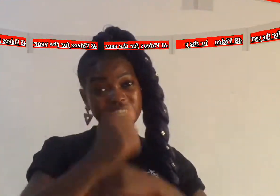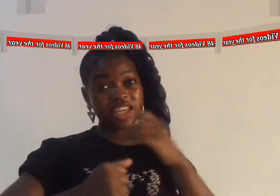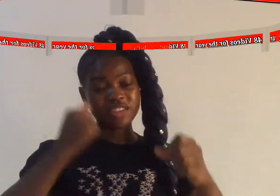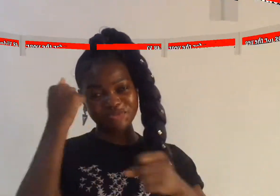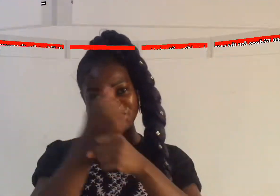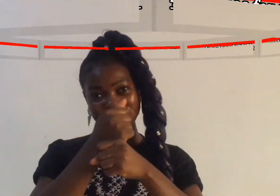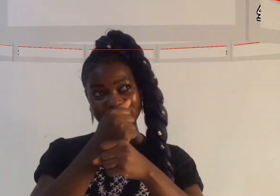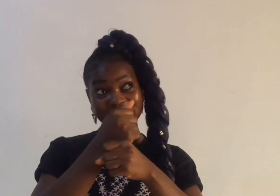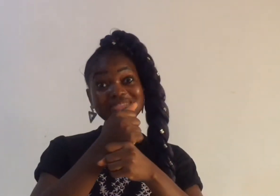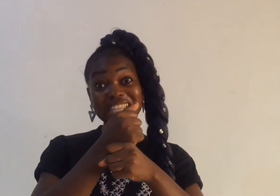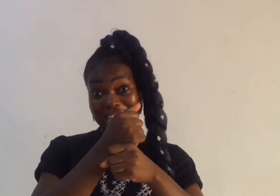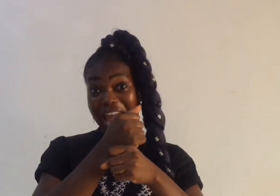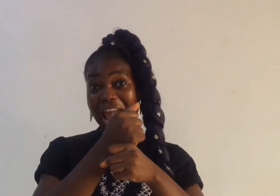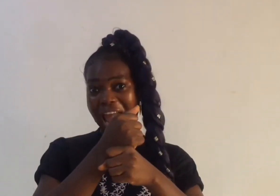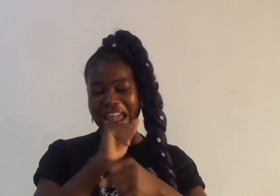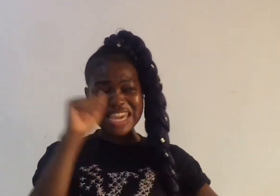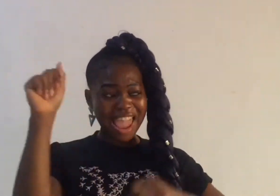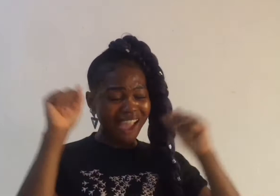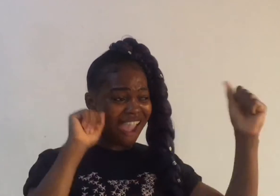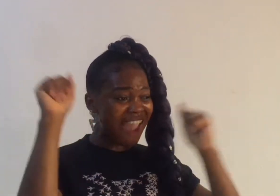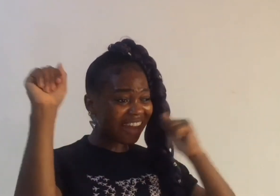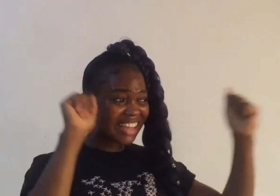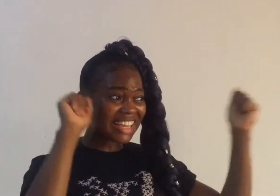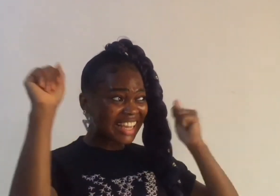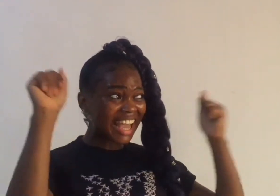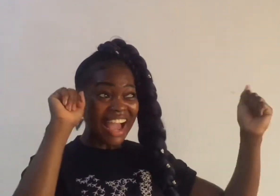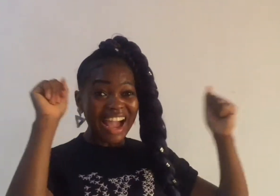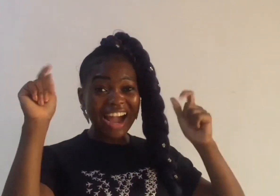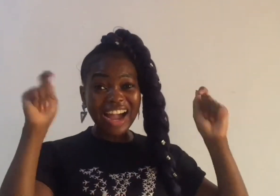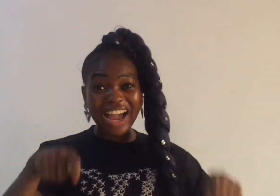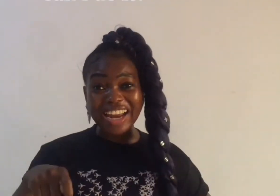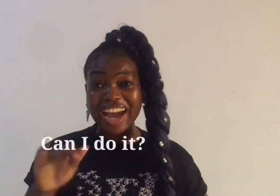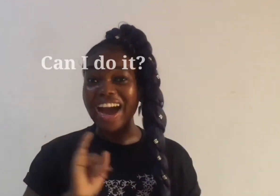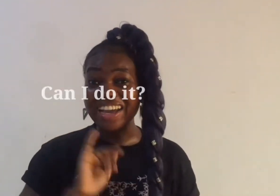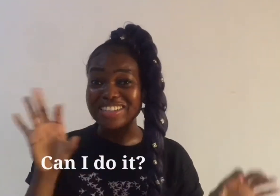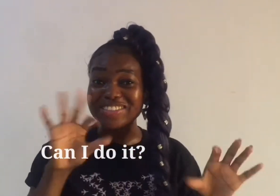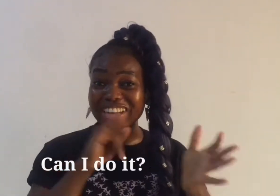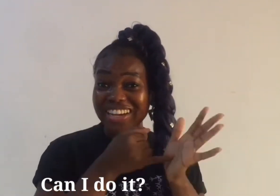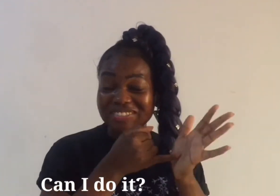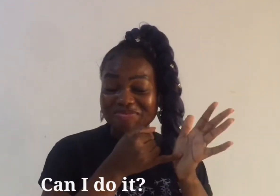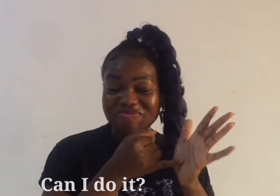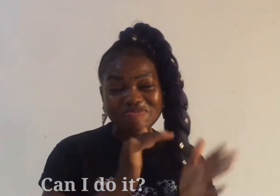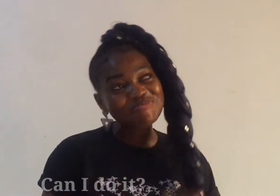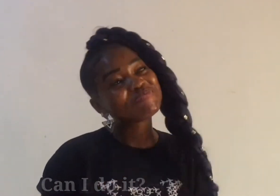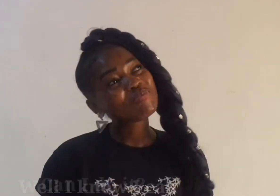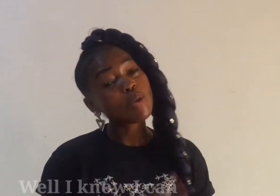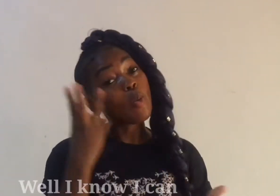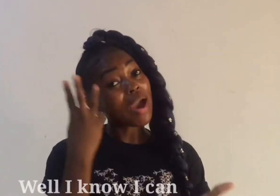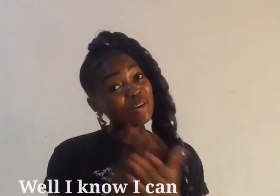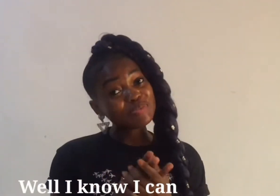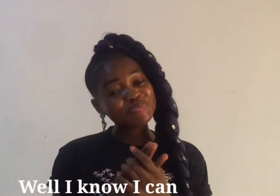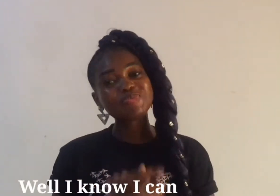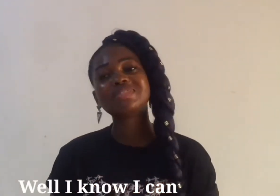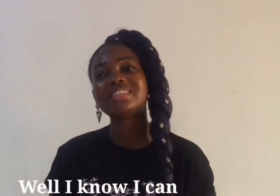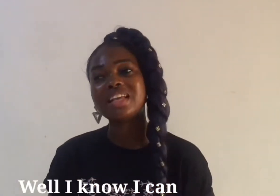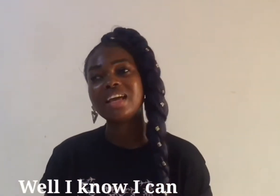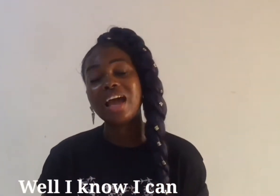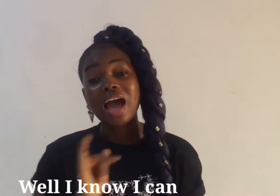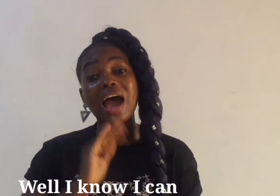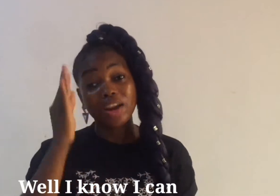I do it well I